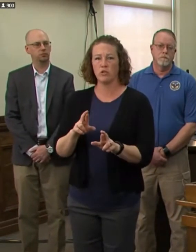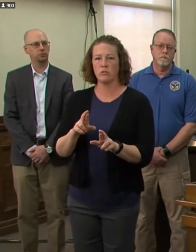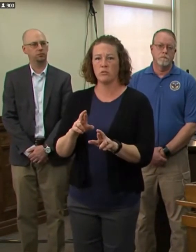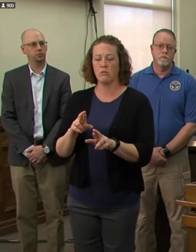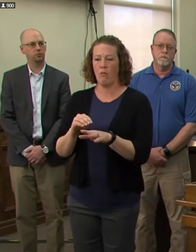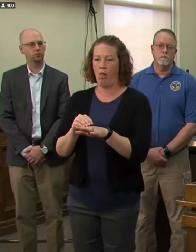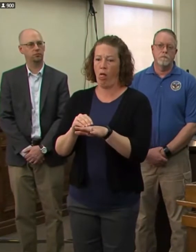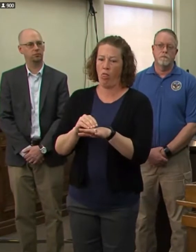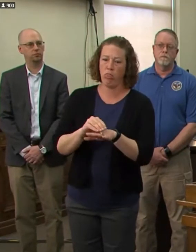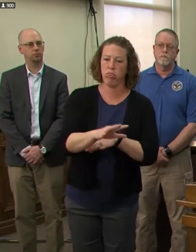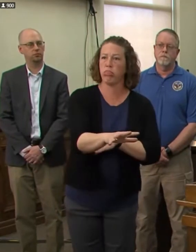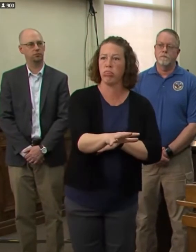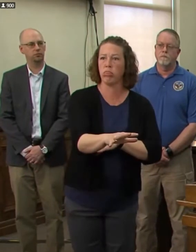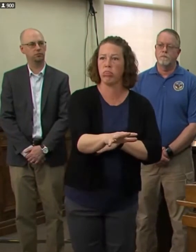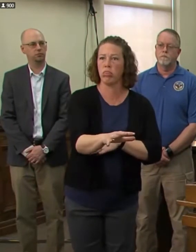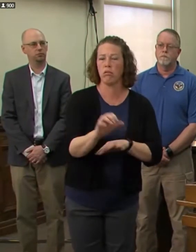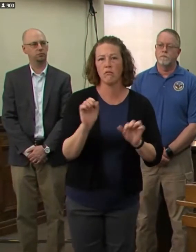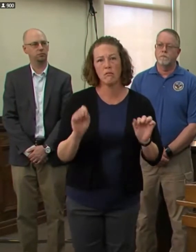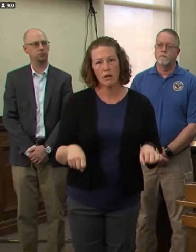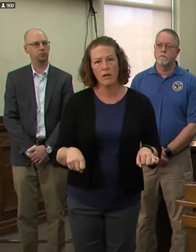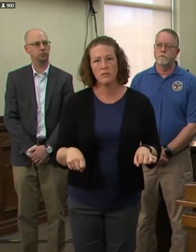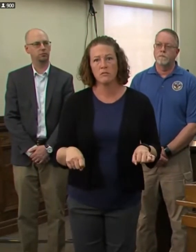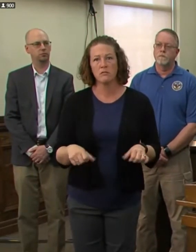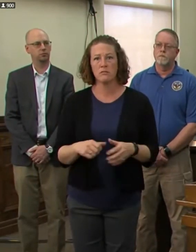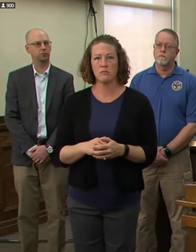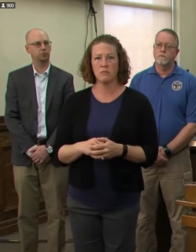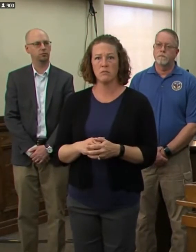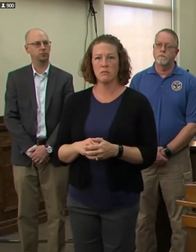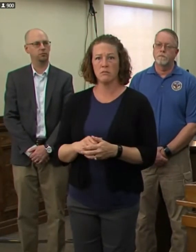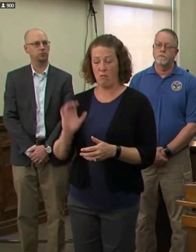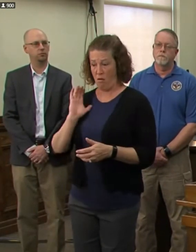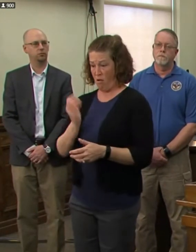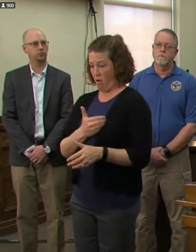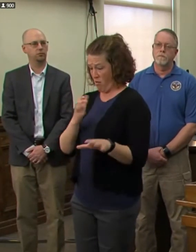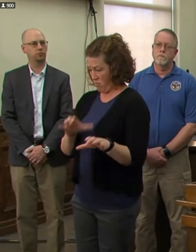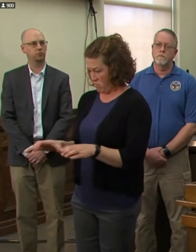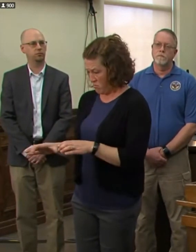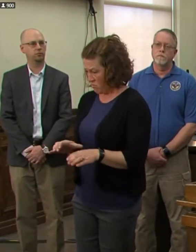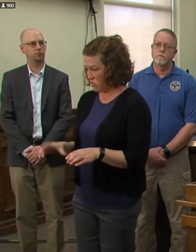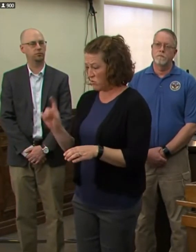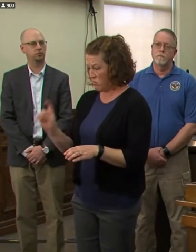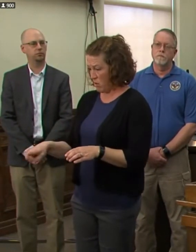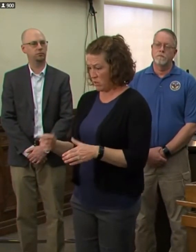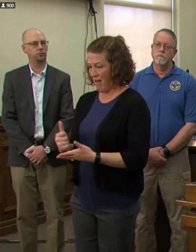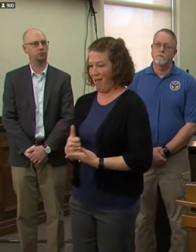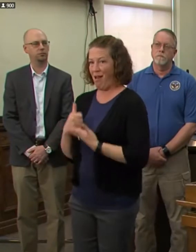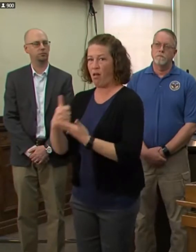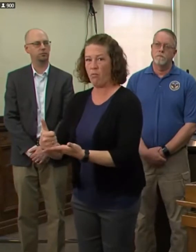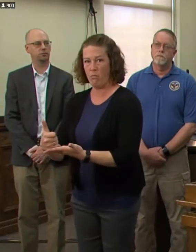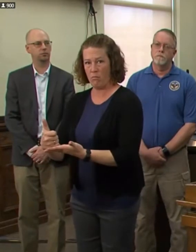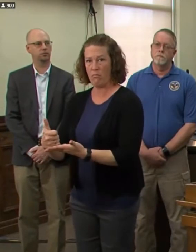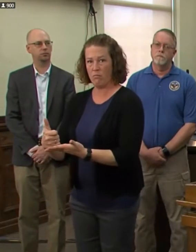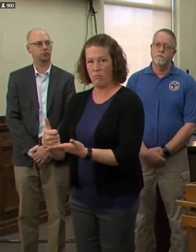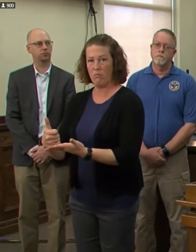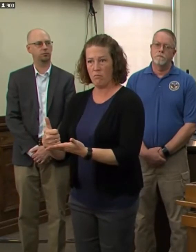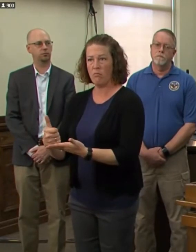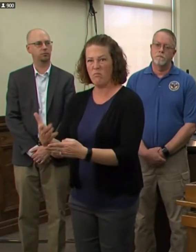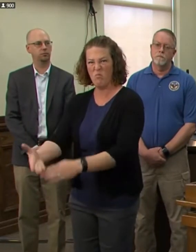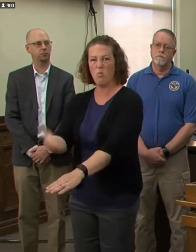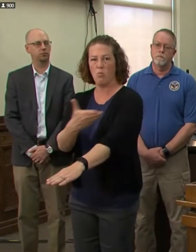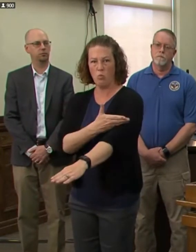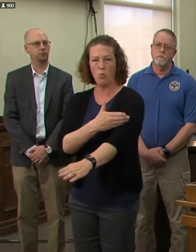entire community. Let's take as many actions as possible to help our community weather this extraordinary